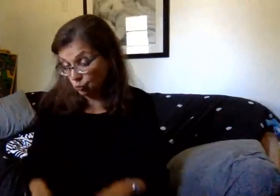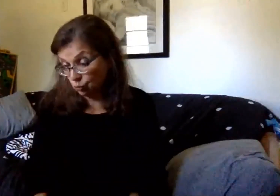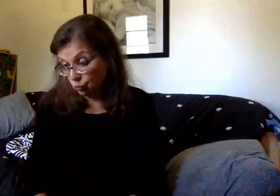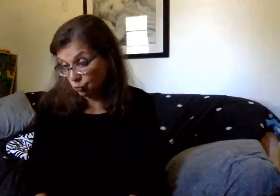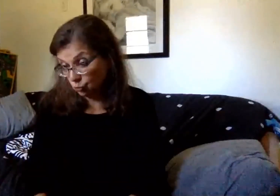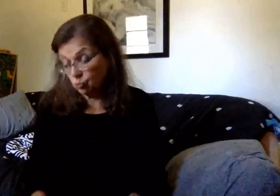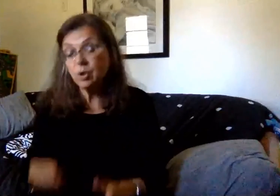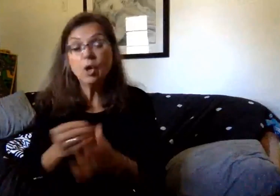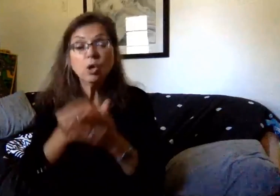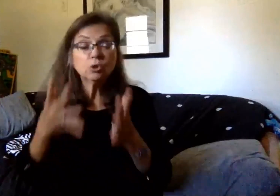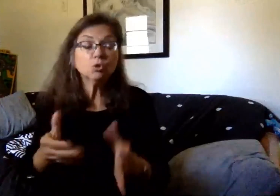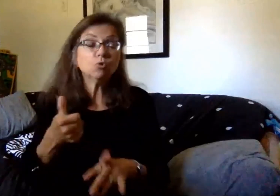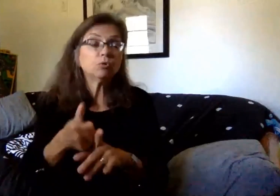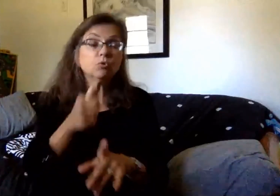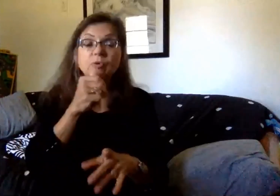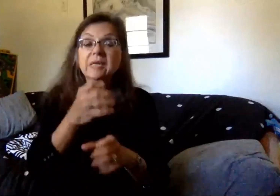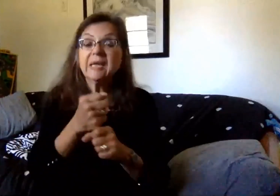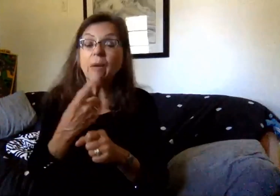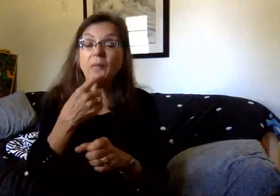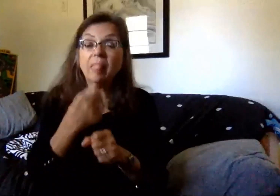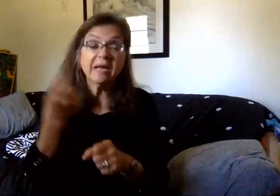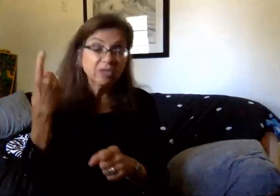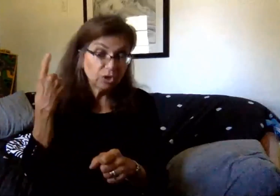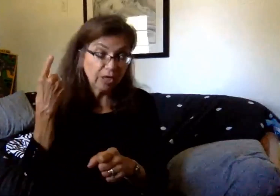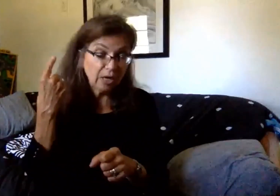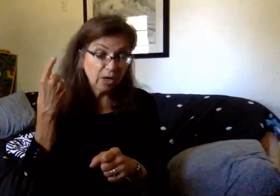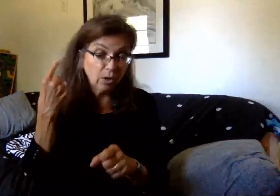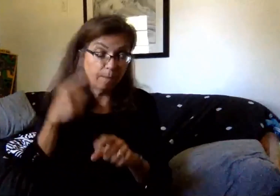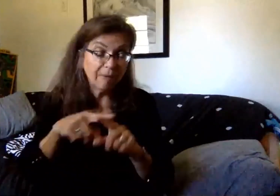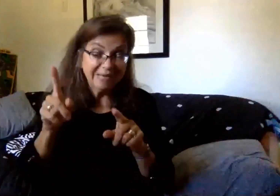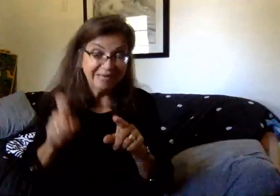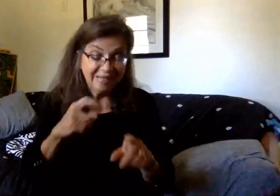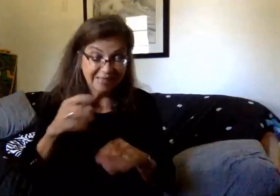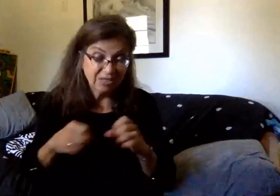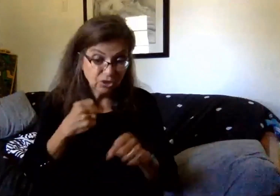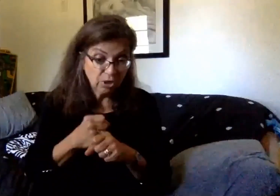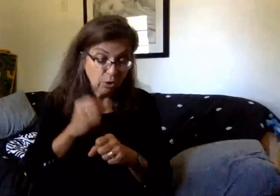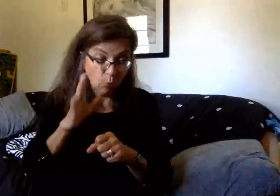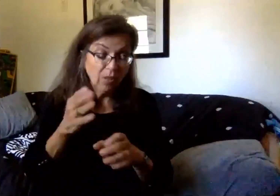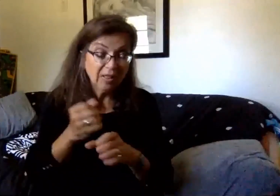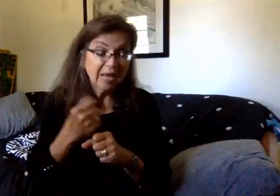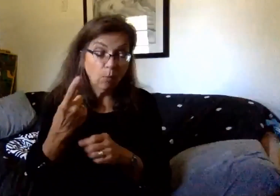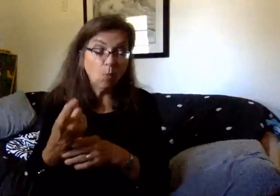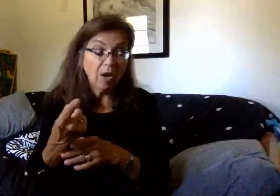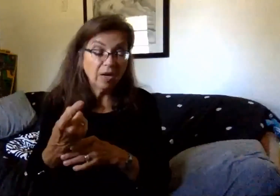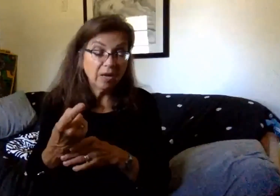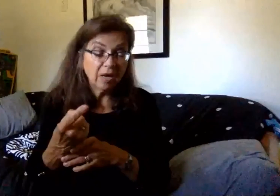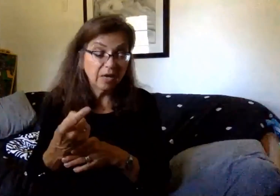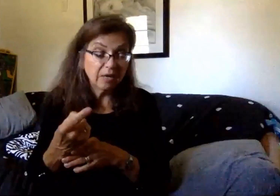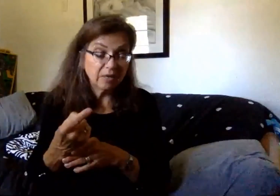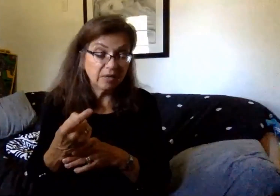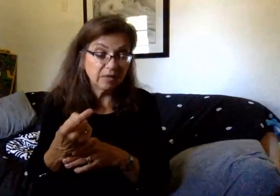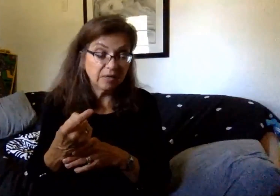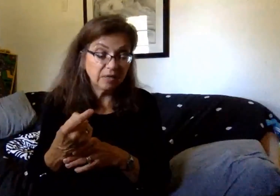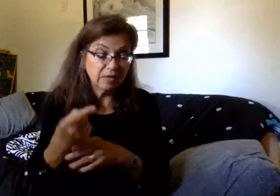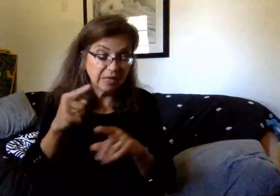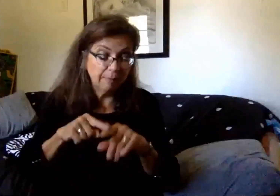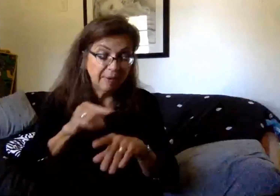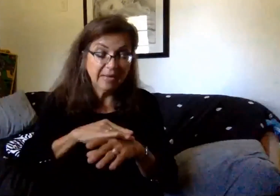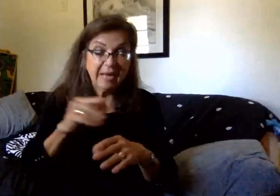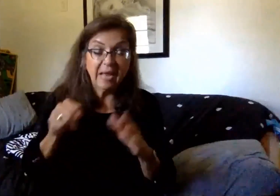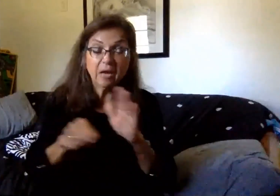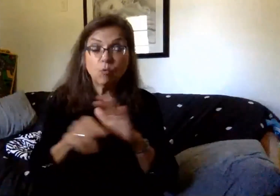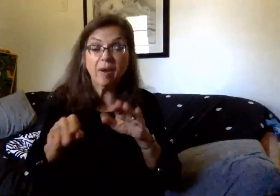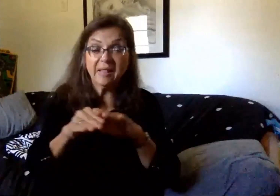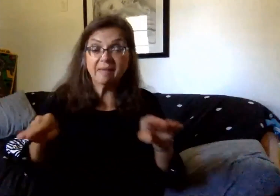Students who did not receive a laptop last year, but will need one this year, will receive one on the dependent upon grade level, the first day